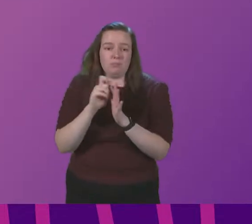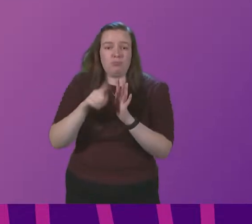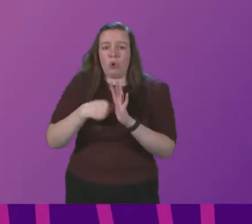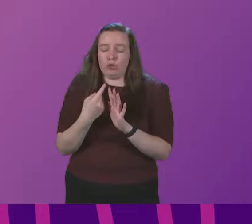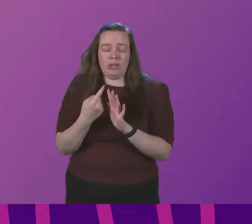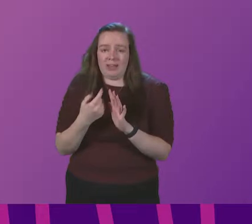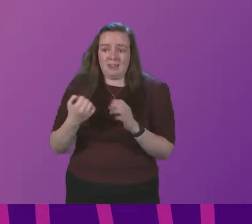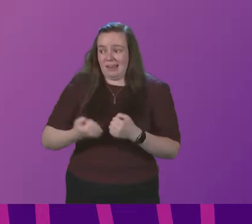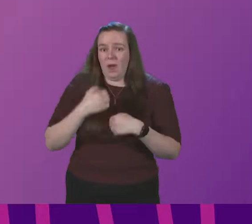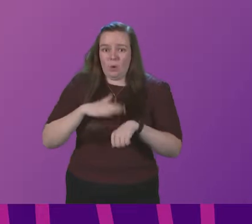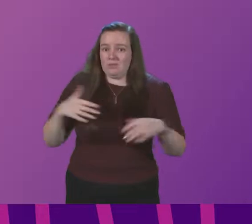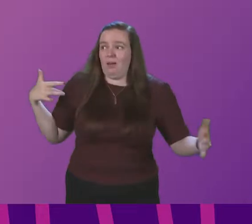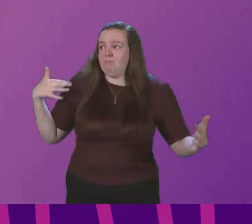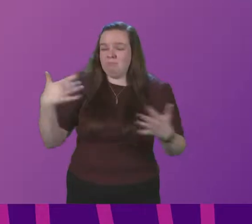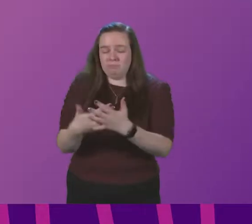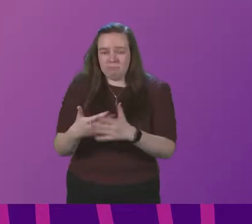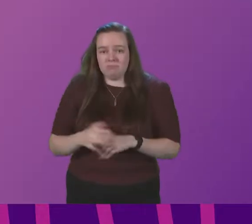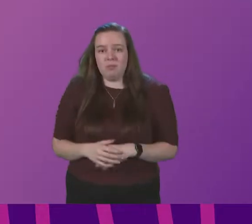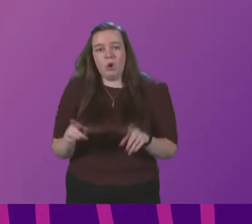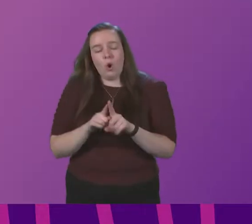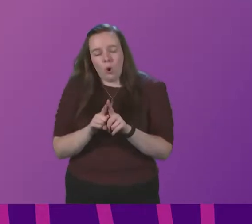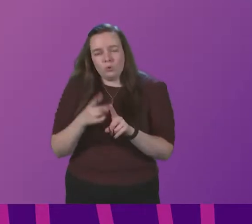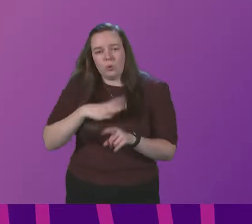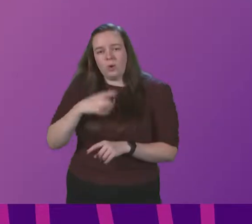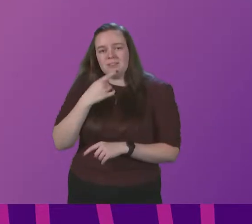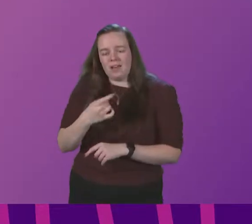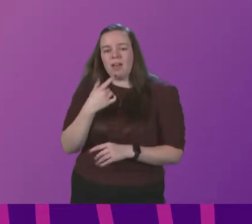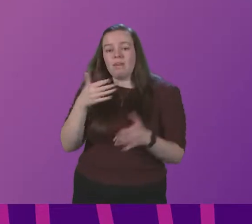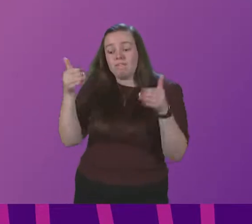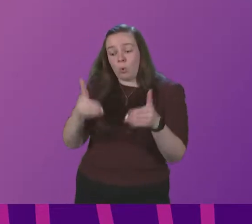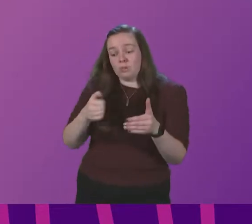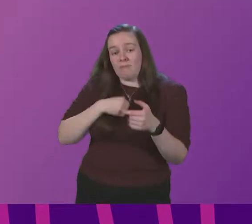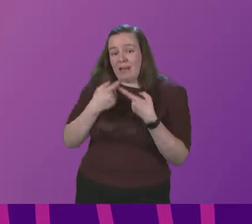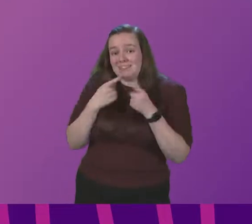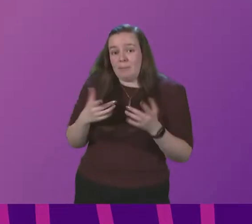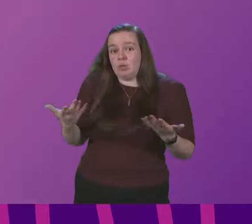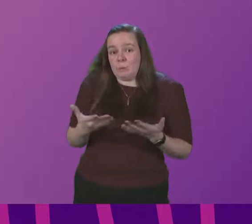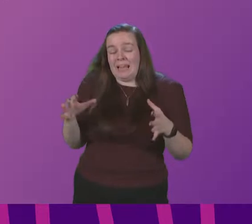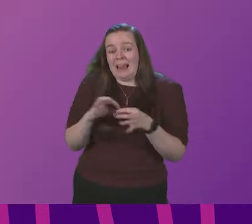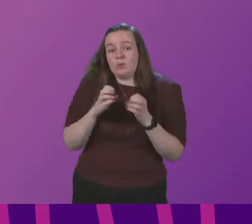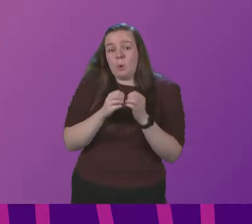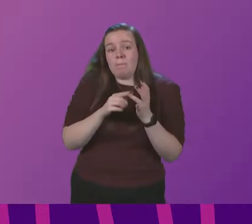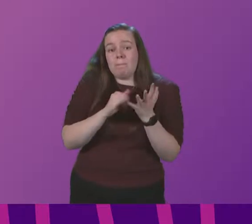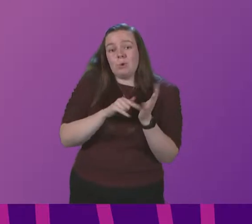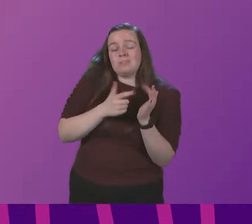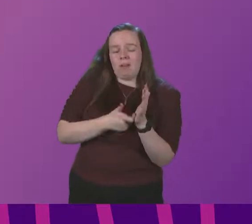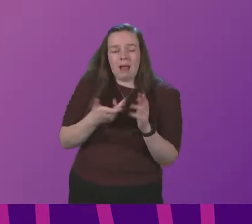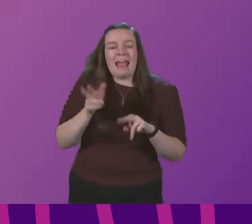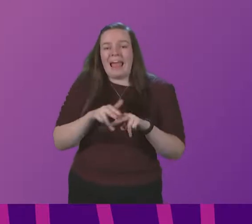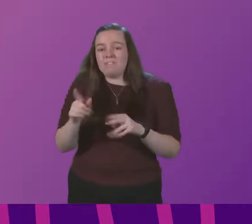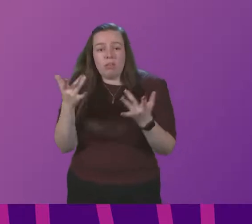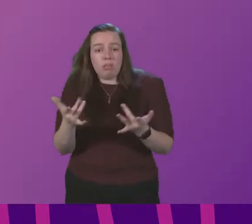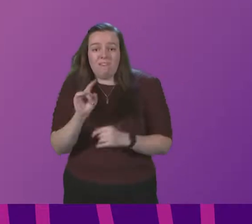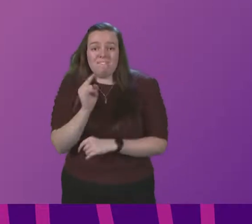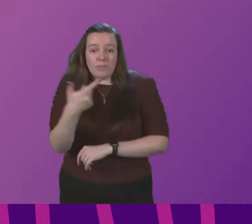in our peacetime history. Let me also stress that while the focus of my statement today is on boosters, if you haven't had your first dose